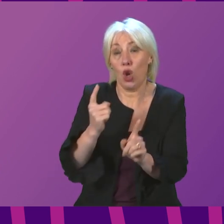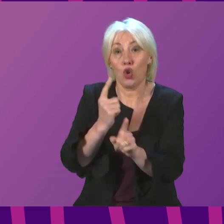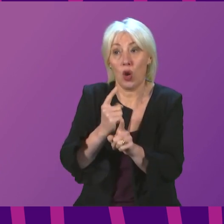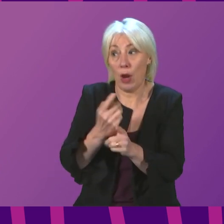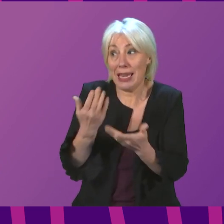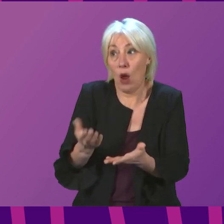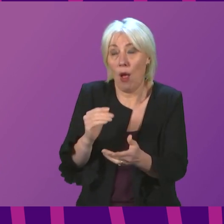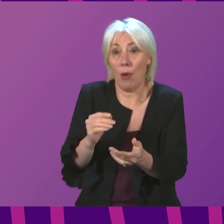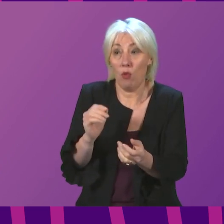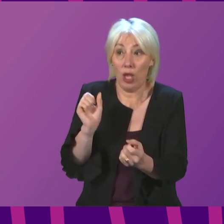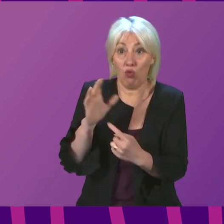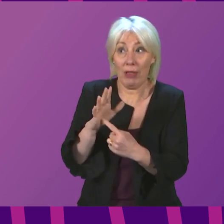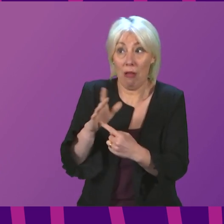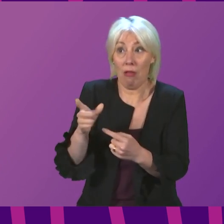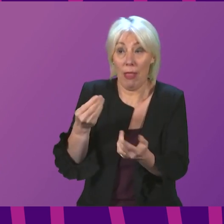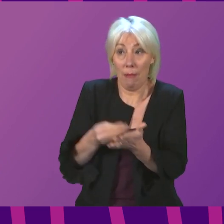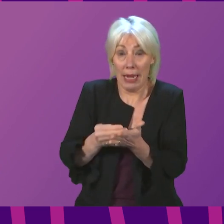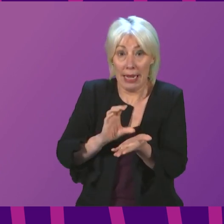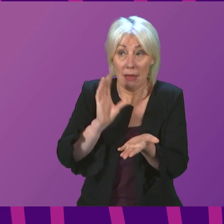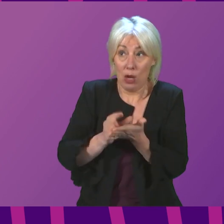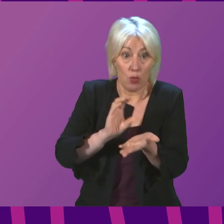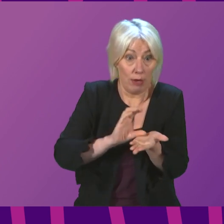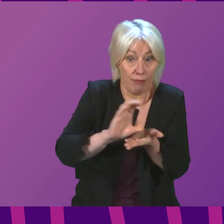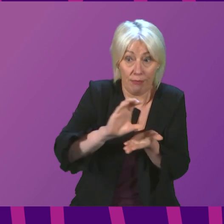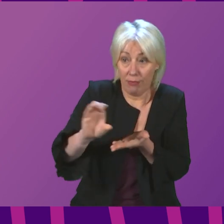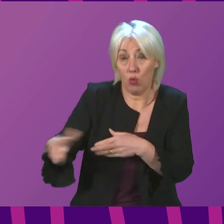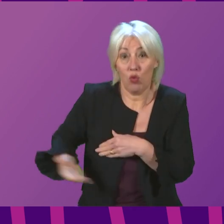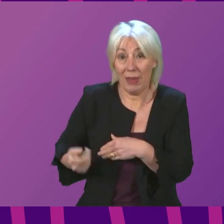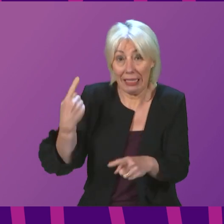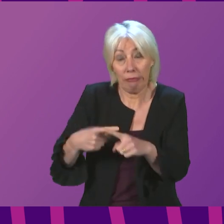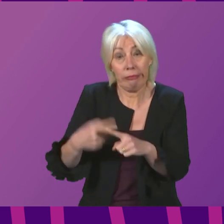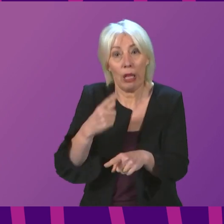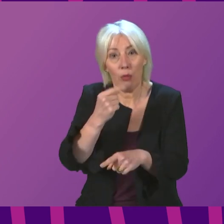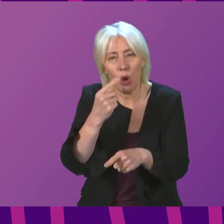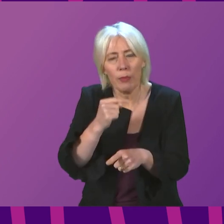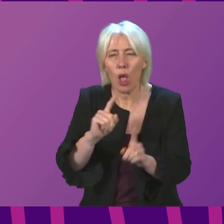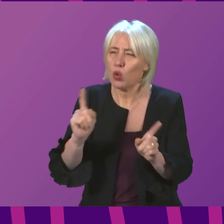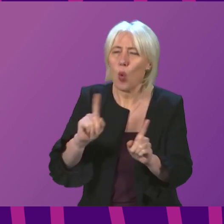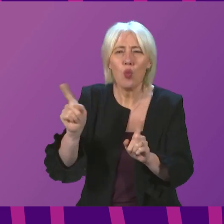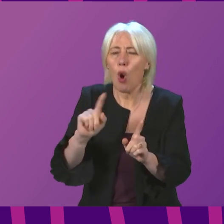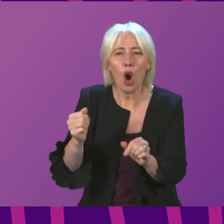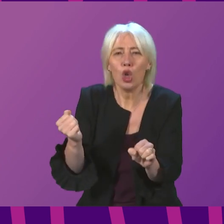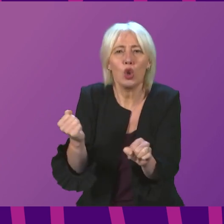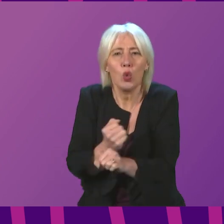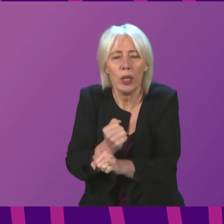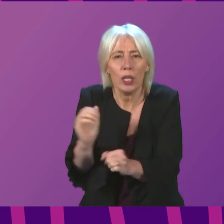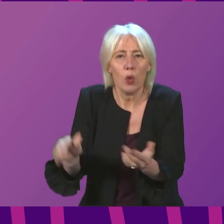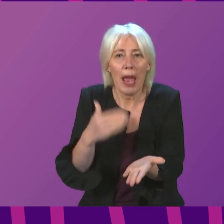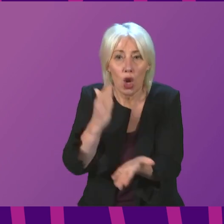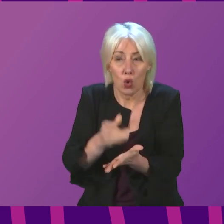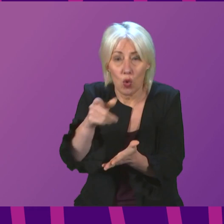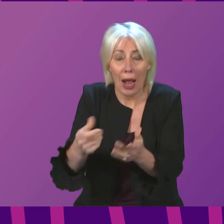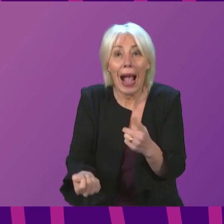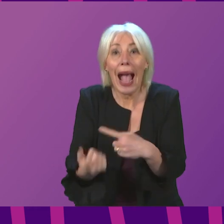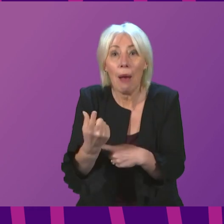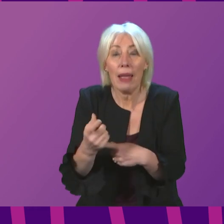critical money into business bank accounts as quickly as possible, what steps are being taken to ensure that that happens? Can